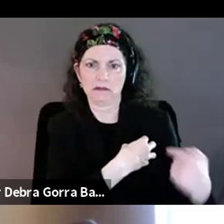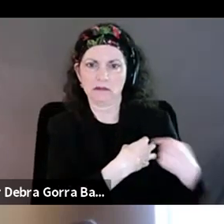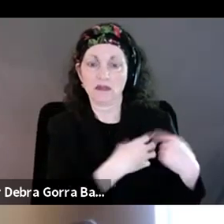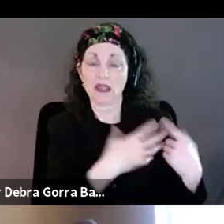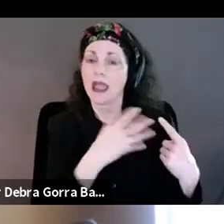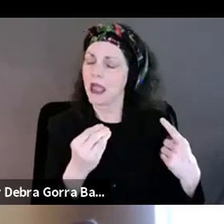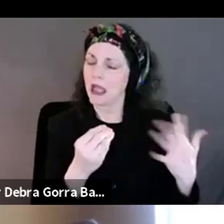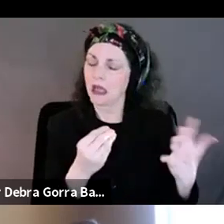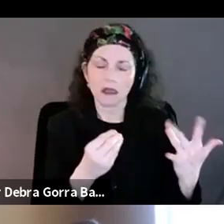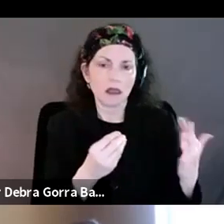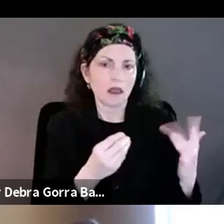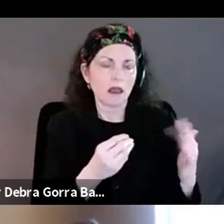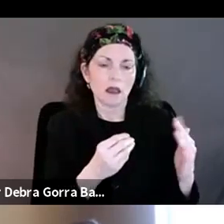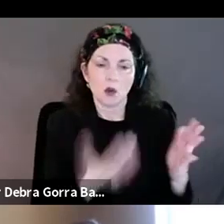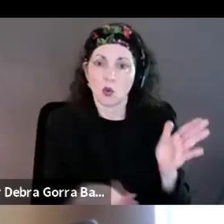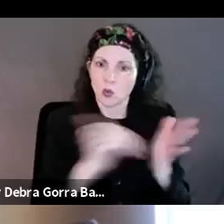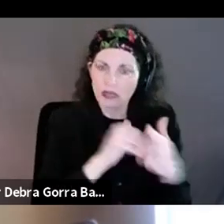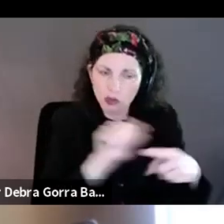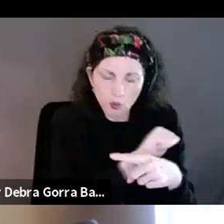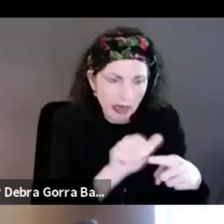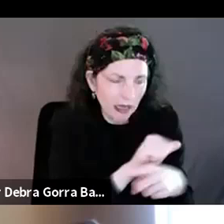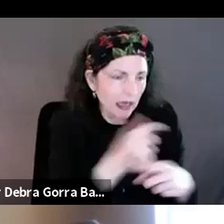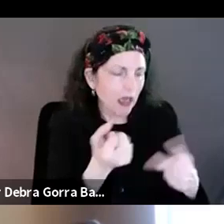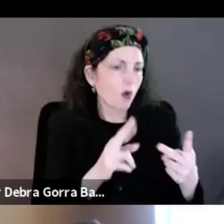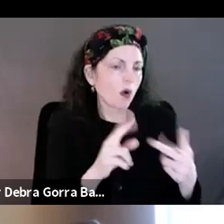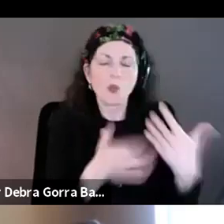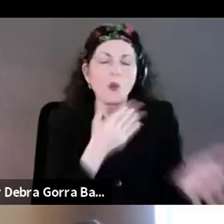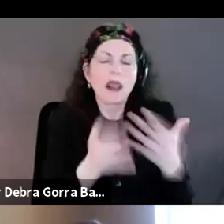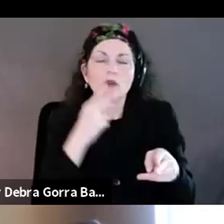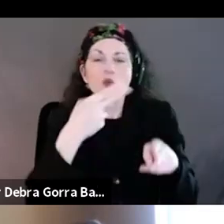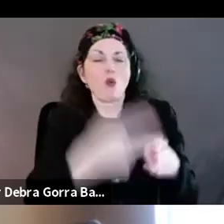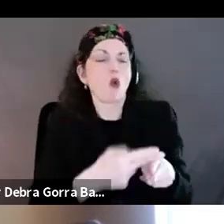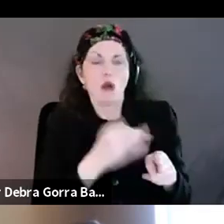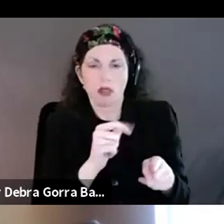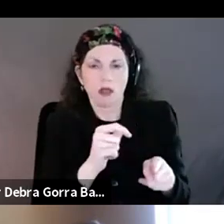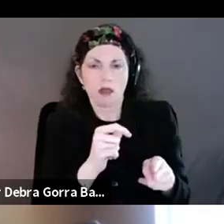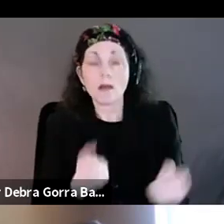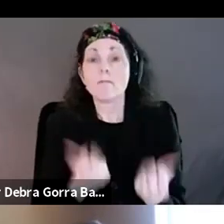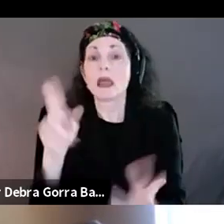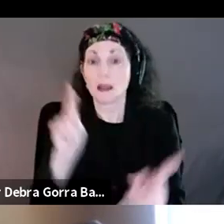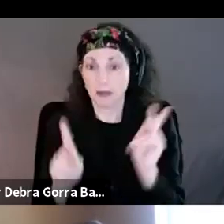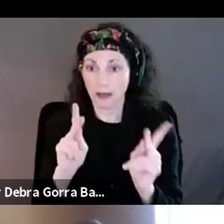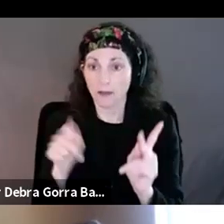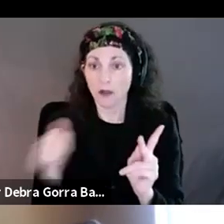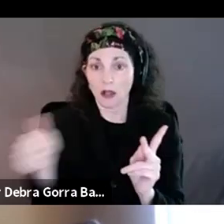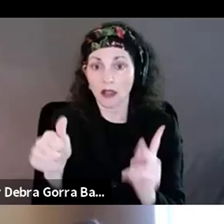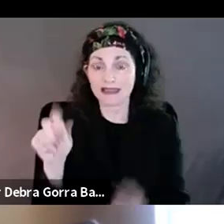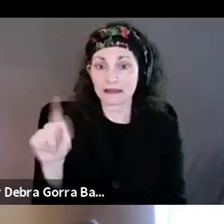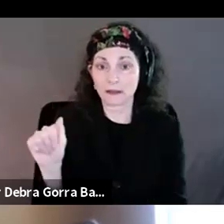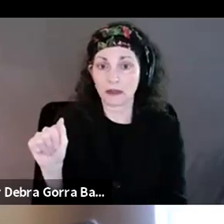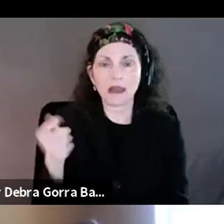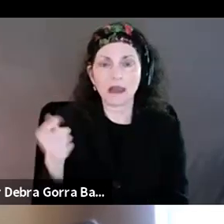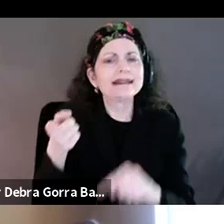retraining or whatever you want to call it. Many people with disabilities cannot comply.